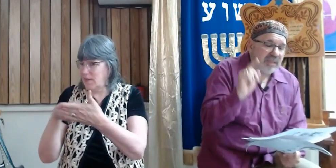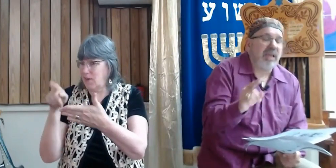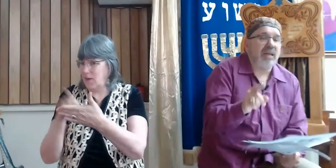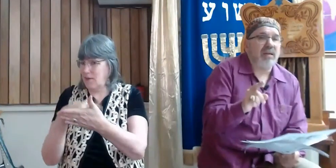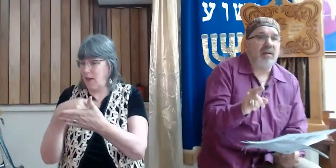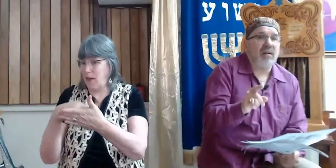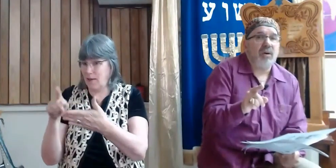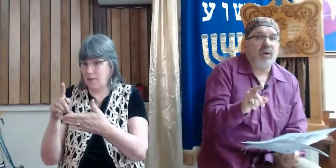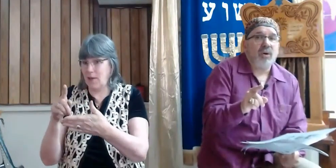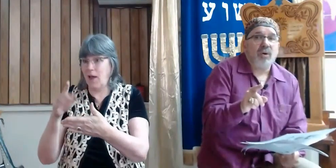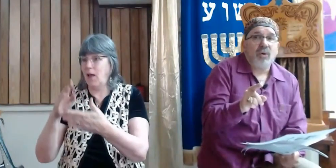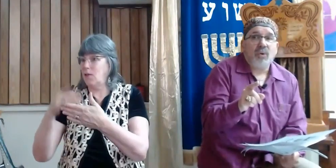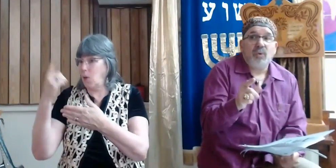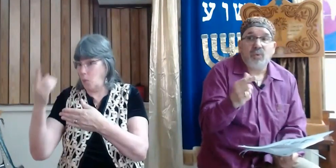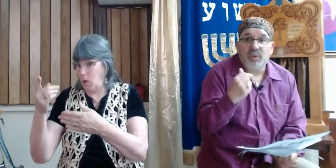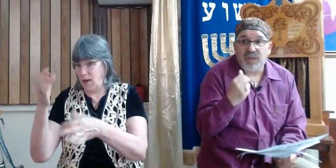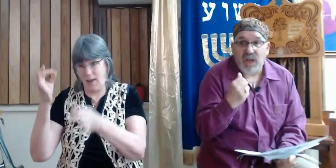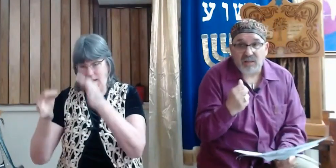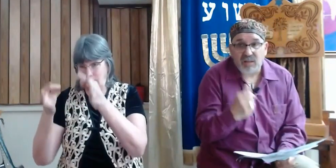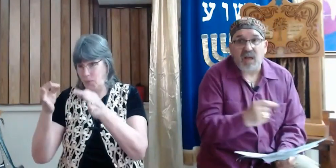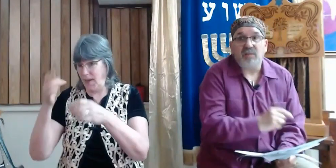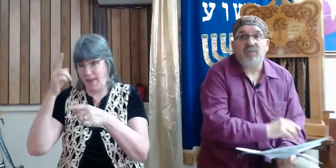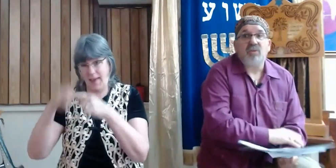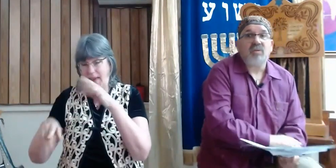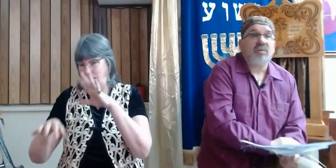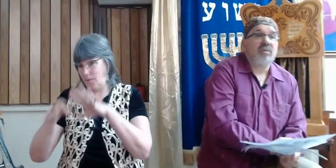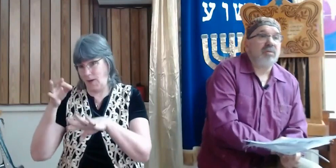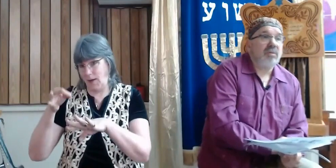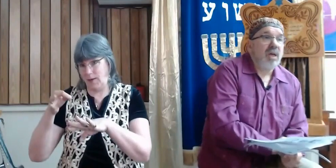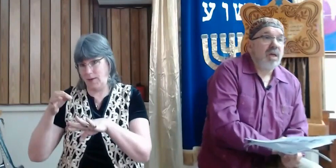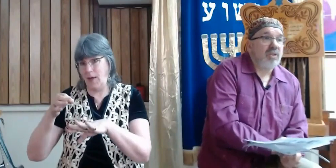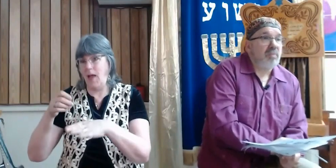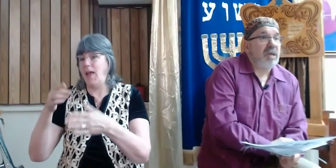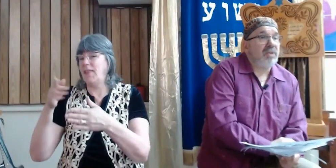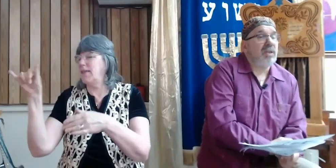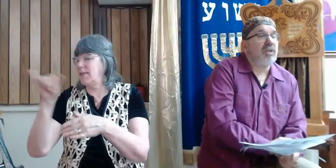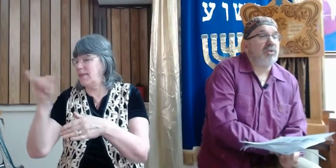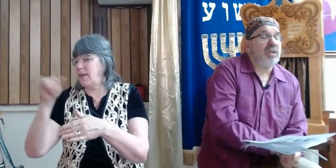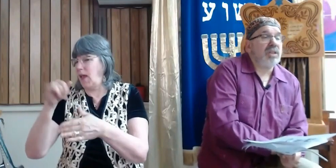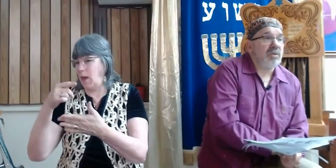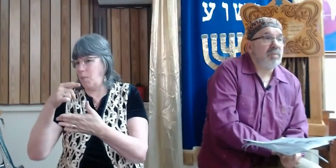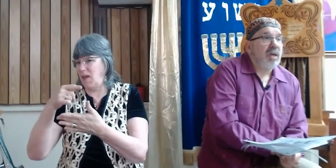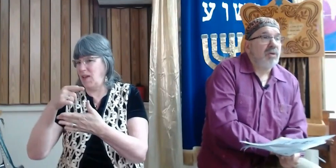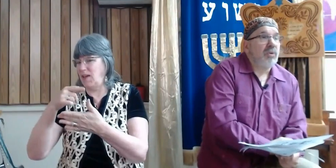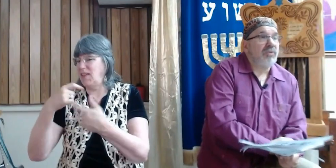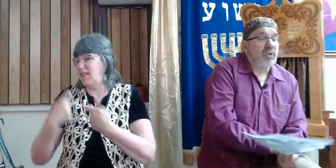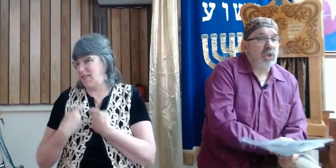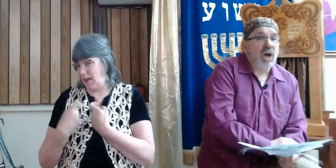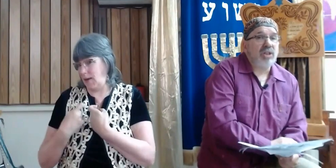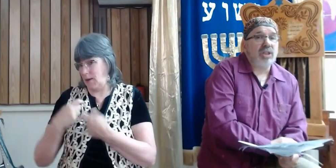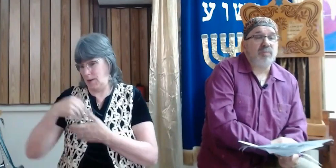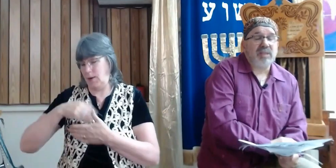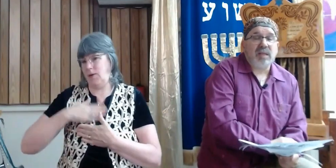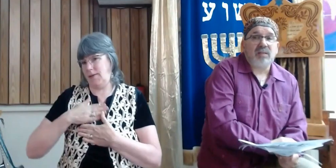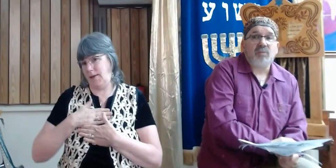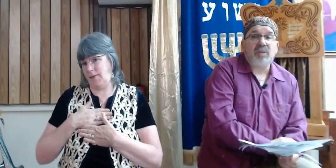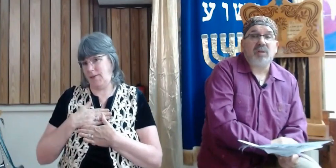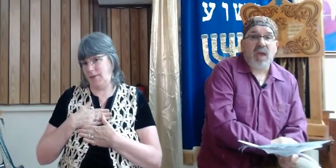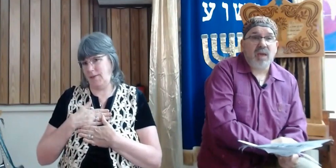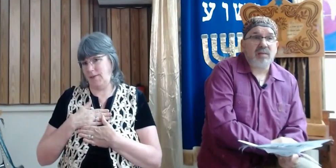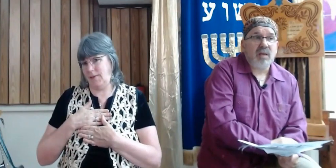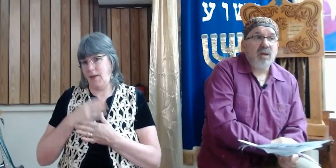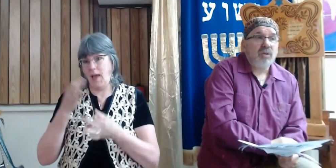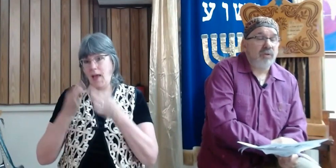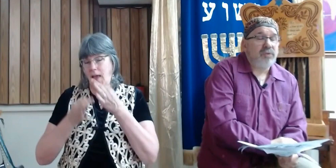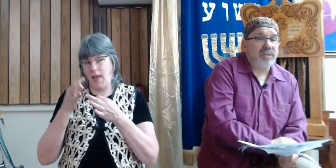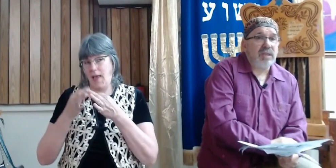same sense within ourselves. It's a big thing in Judaism. If a judge is presented in